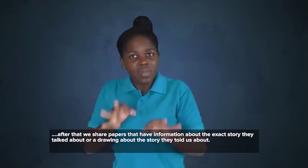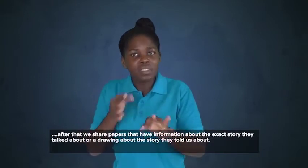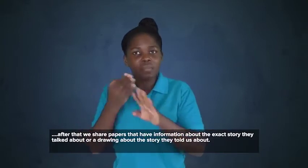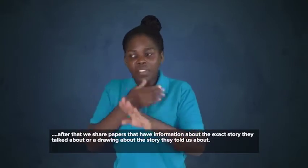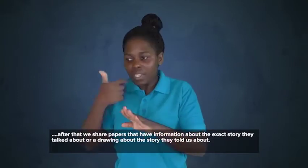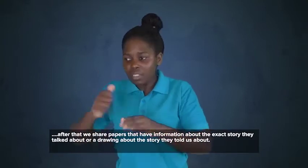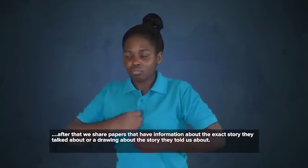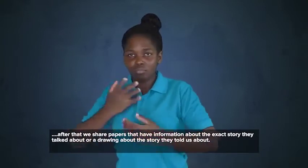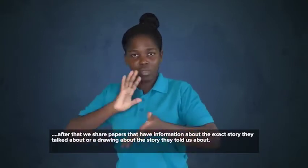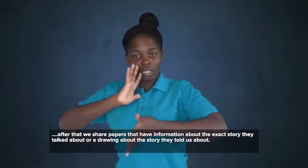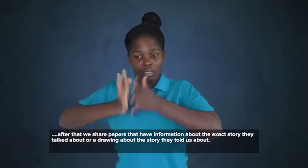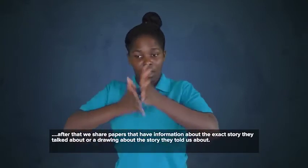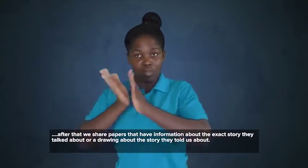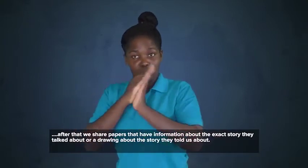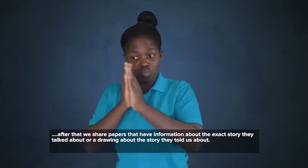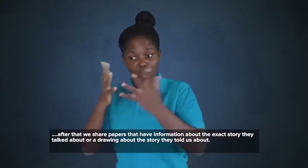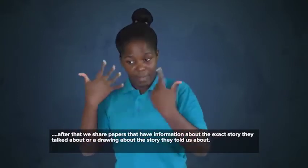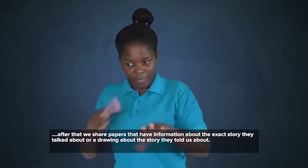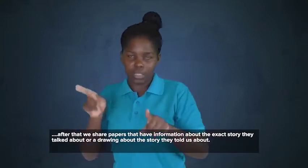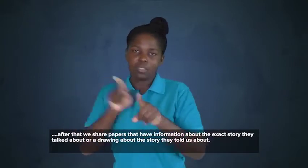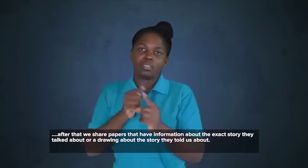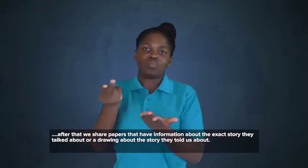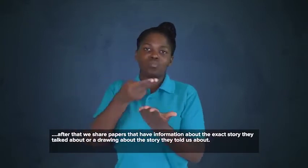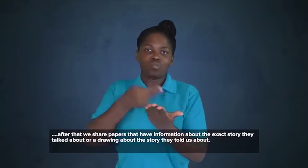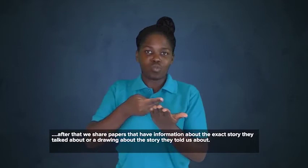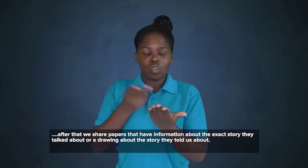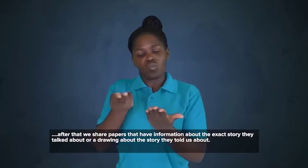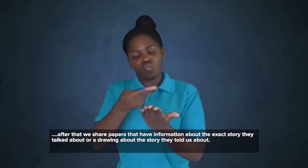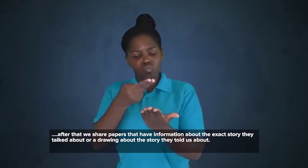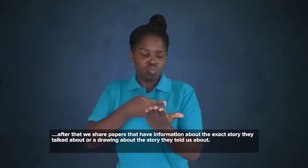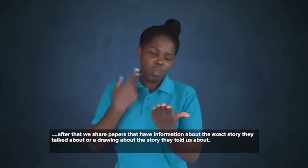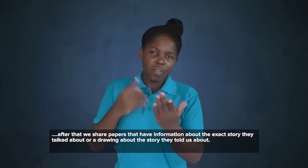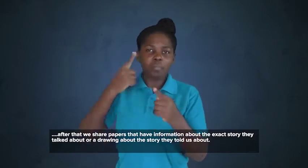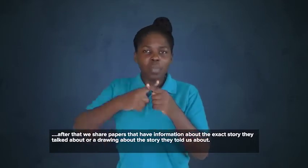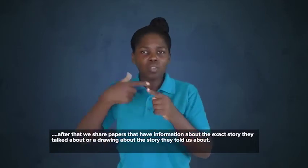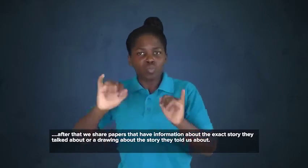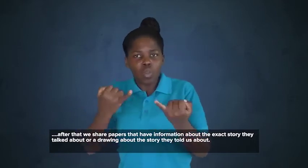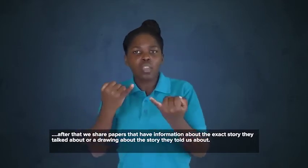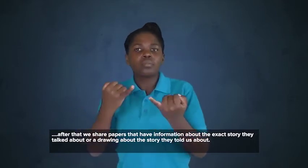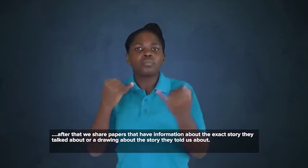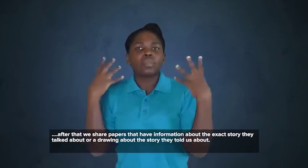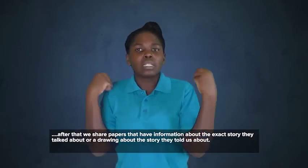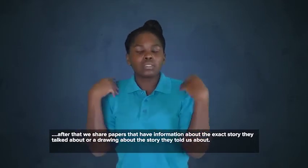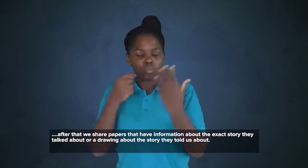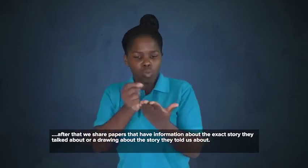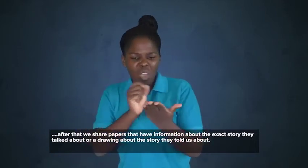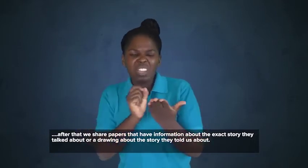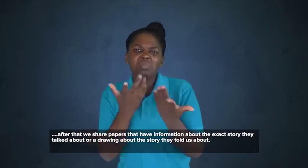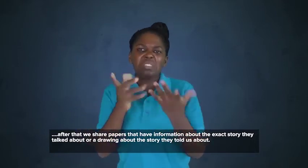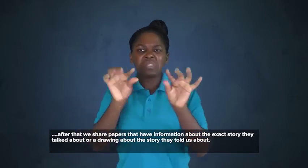share papers that have information about the exact story they talked about or a drawing about